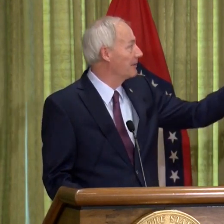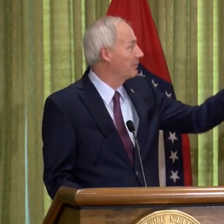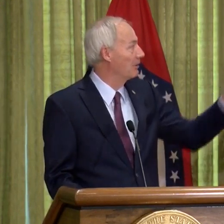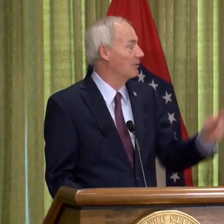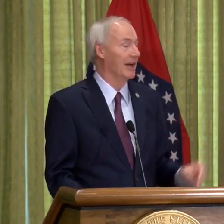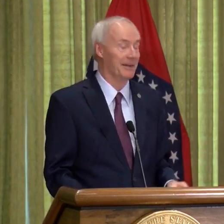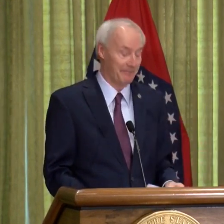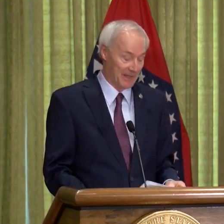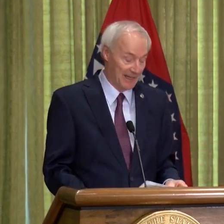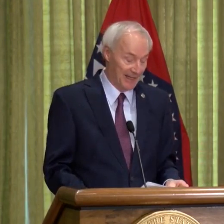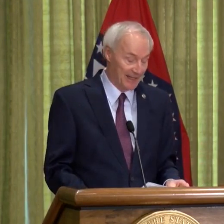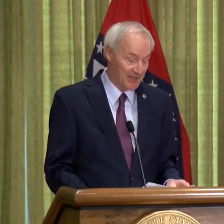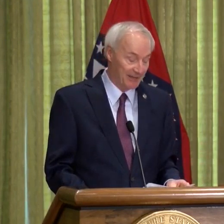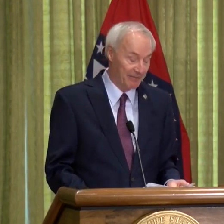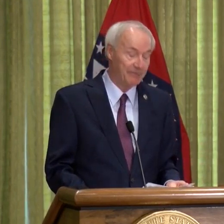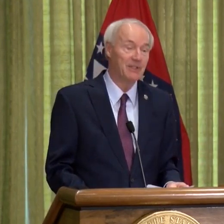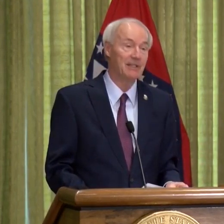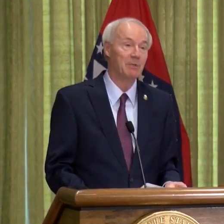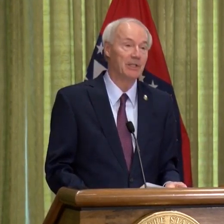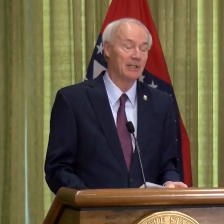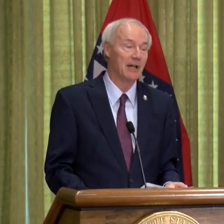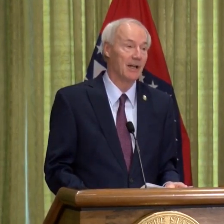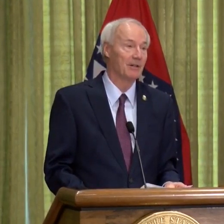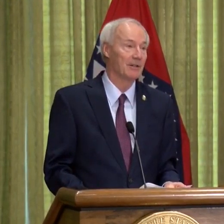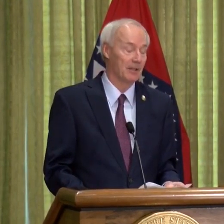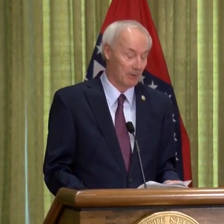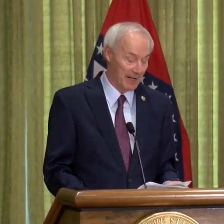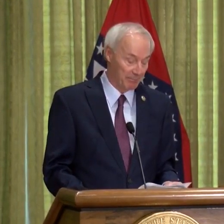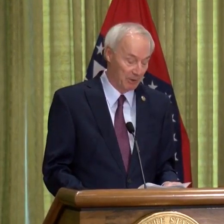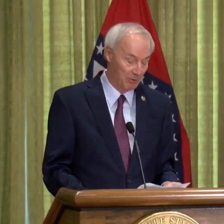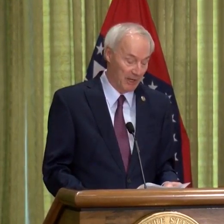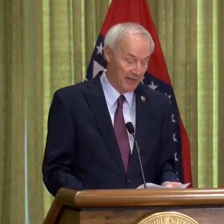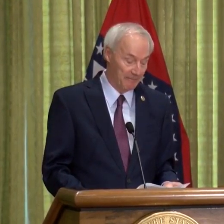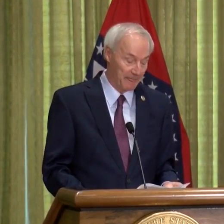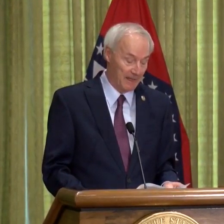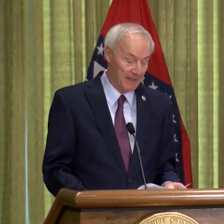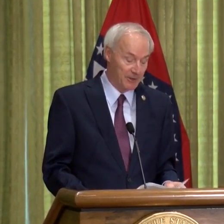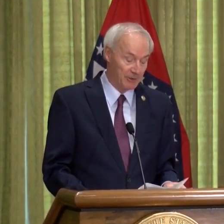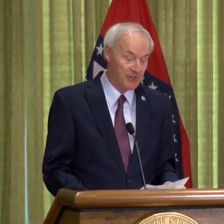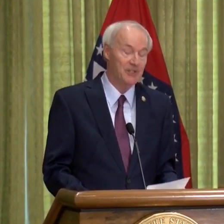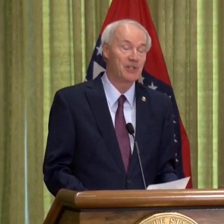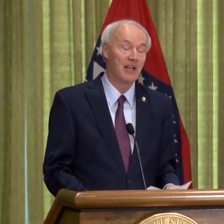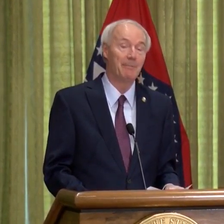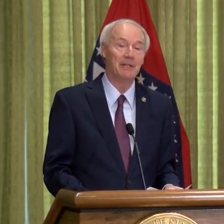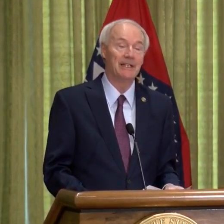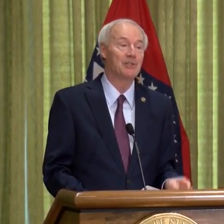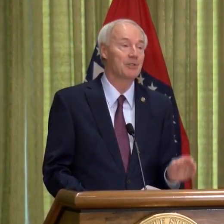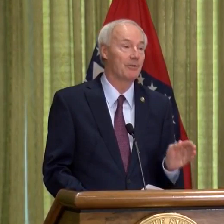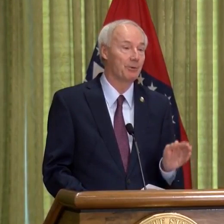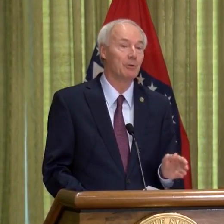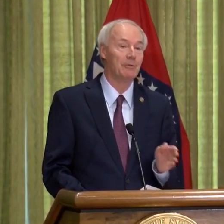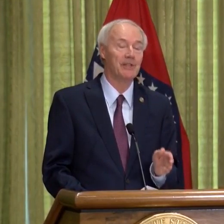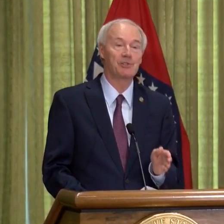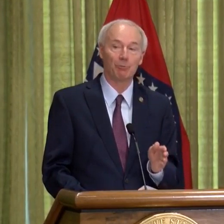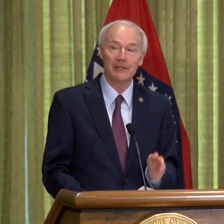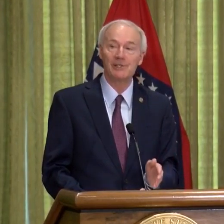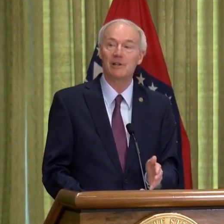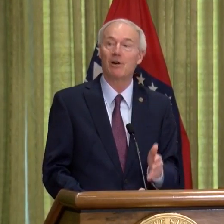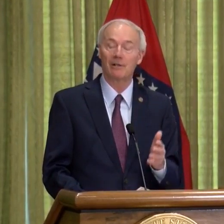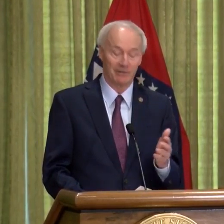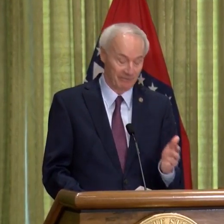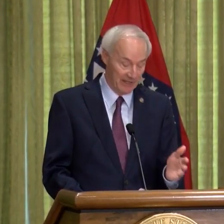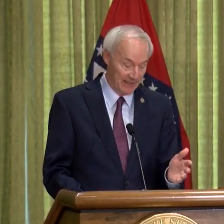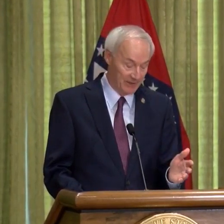grant program. It's a $15 million grant program to assist companies through this